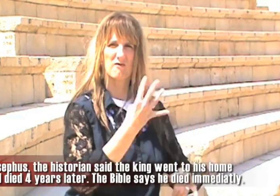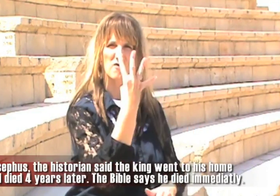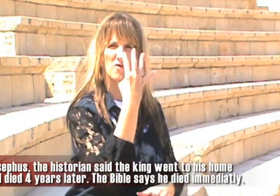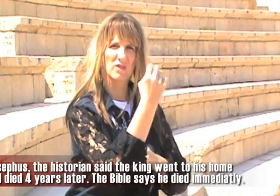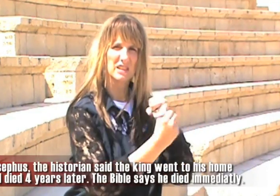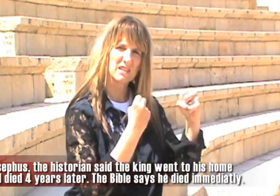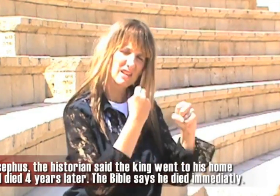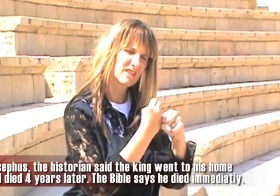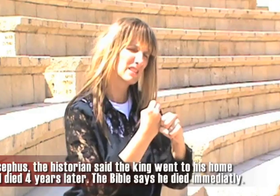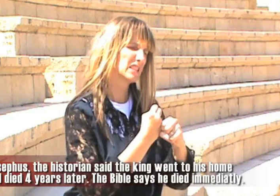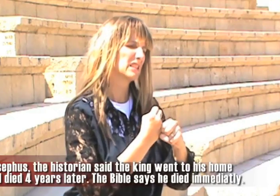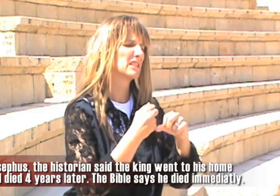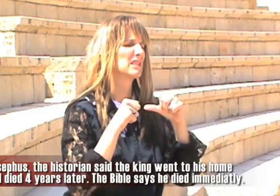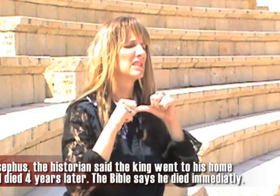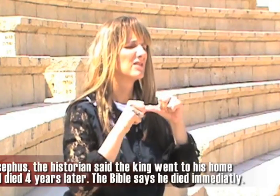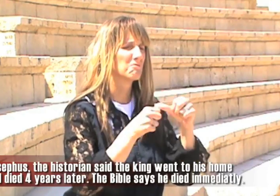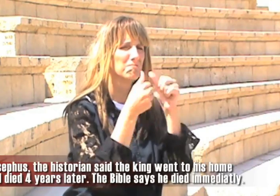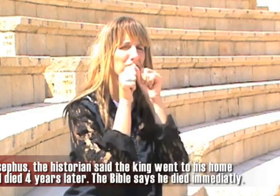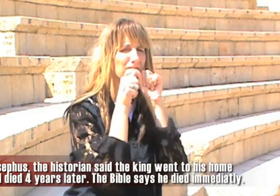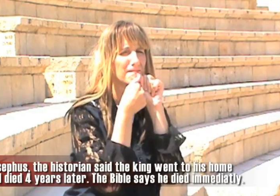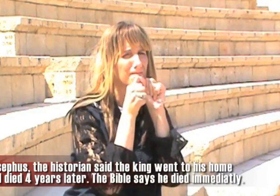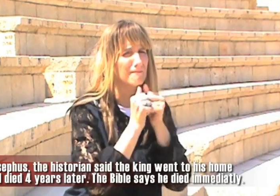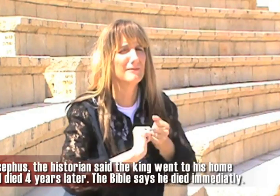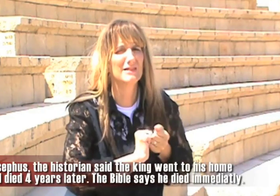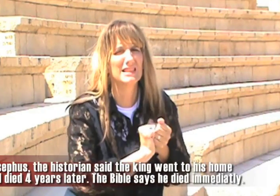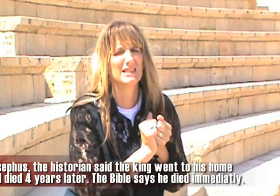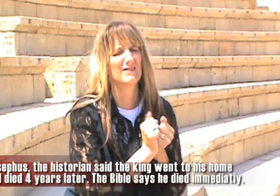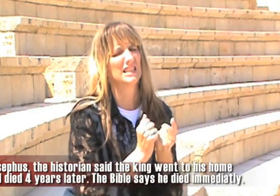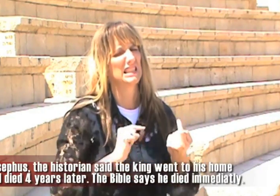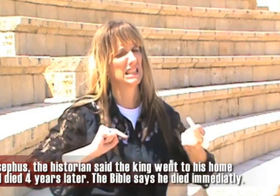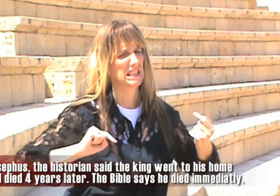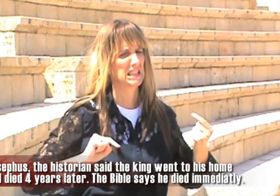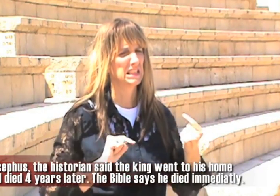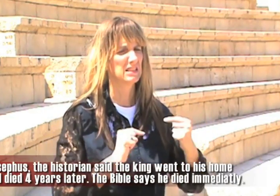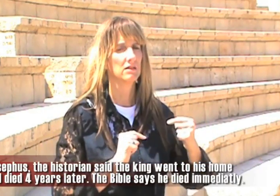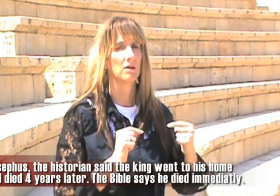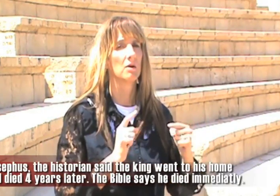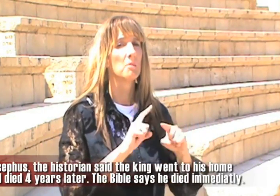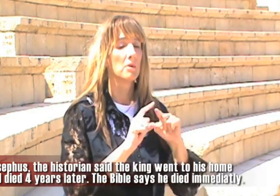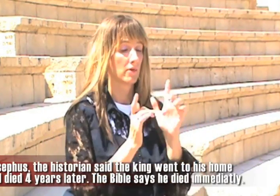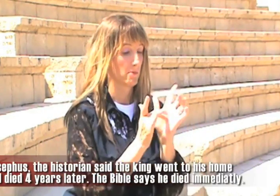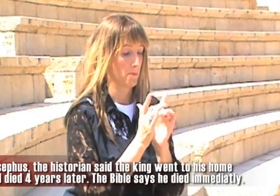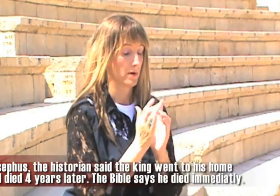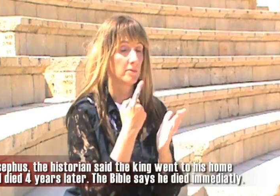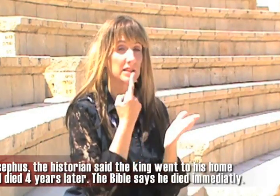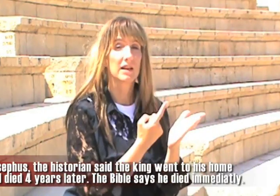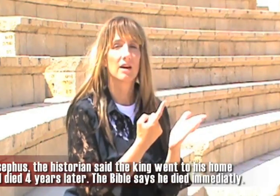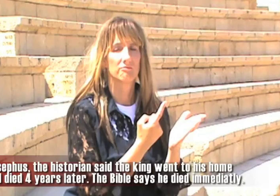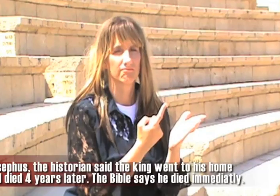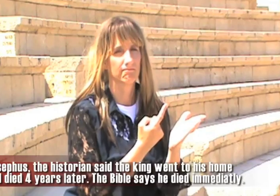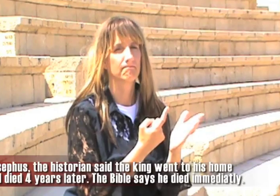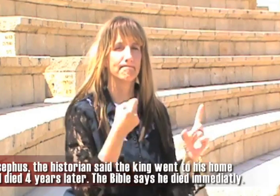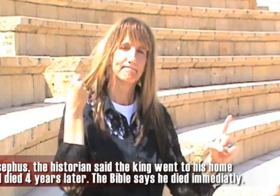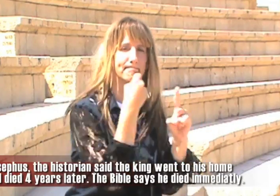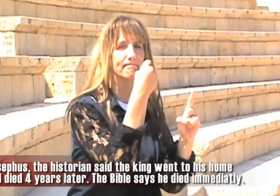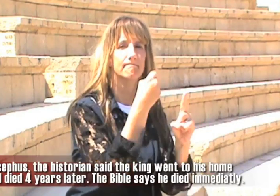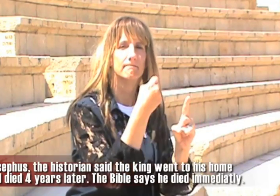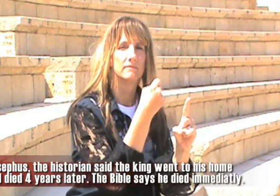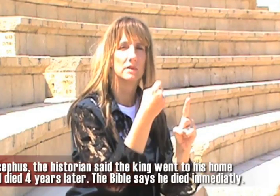And then he died four years later. He suffered for four years with agonizing pain. But the Bible says that